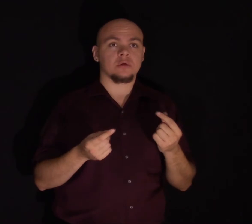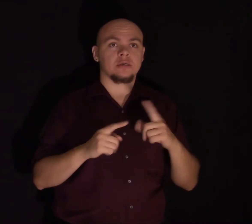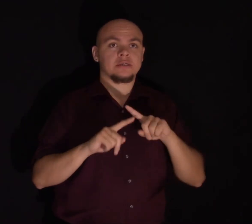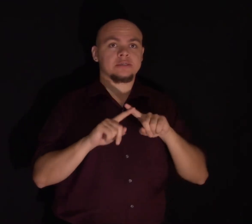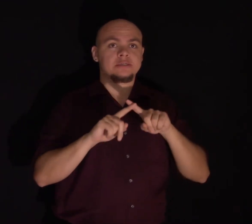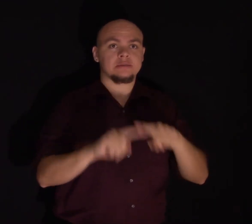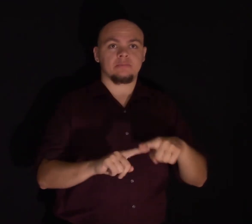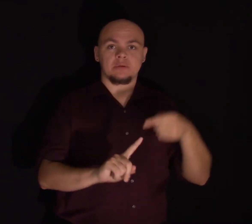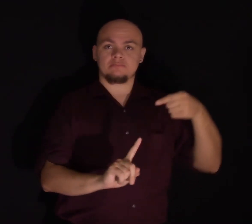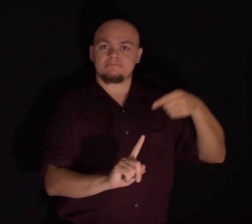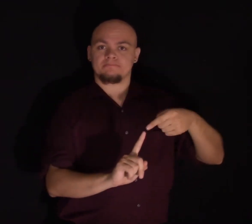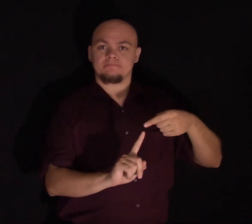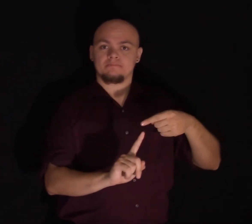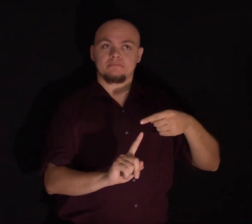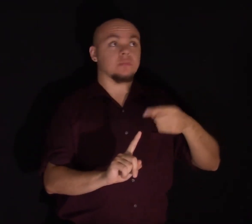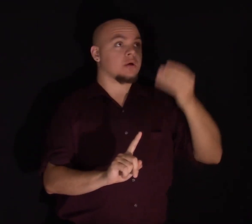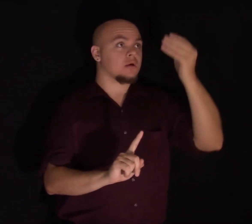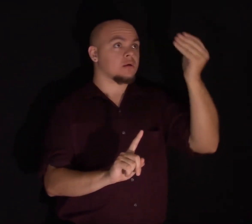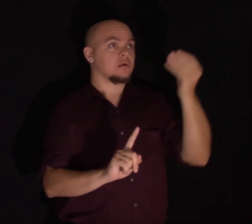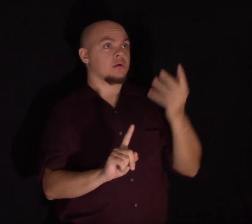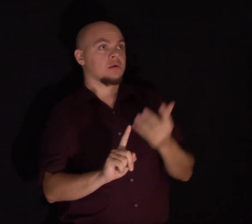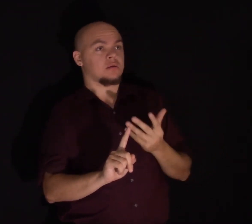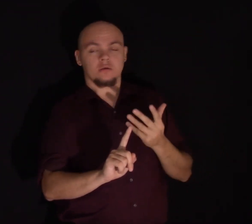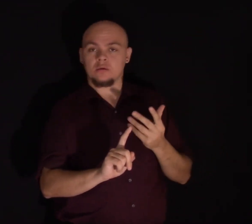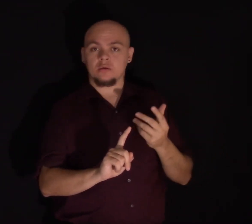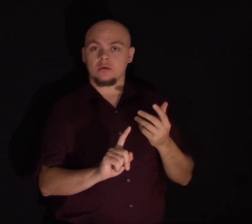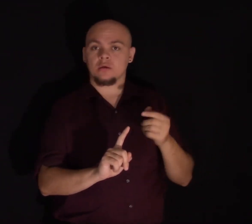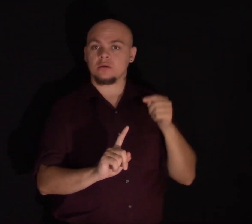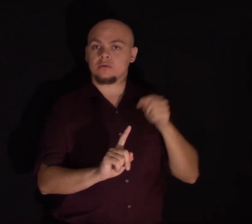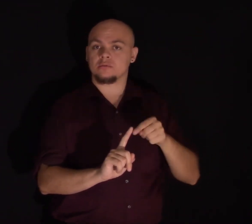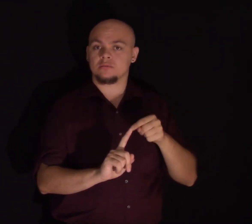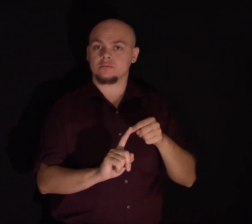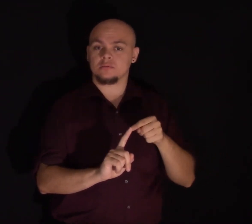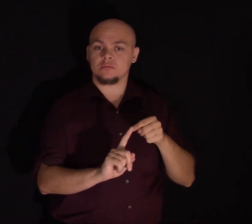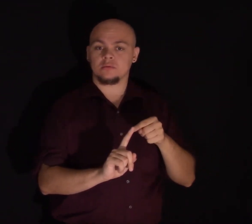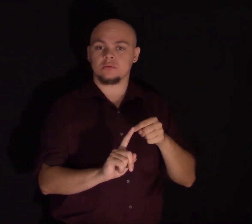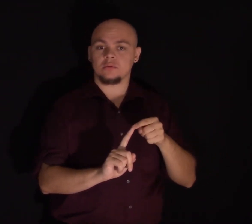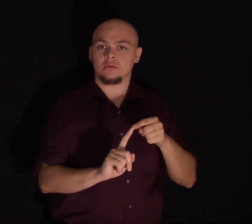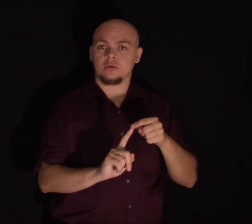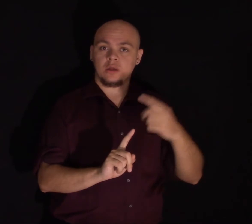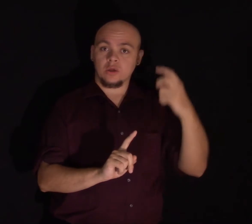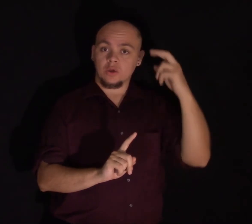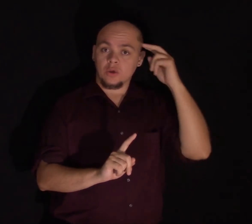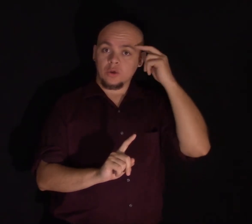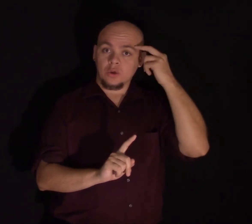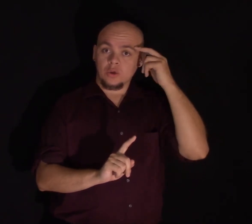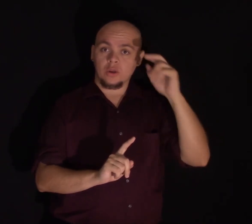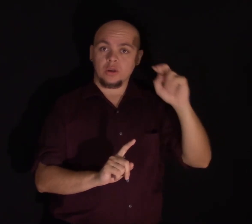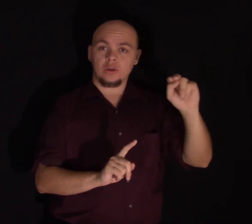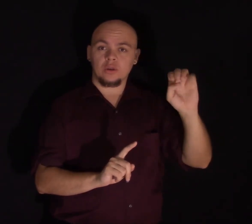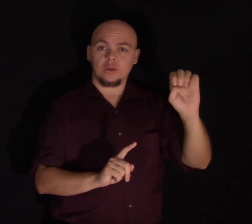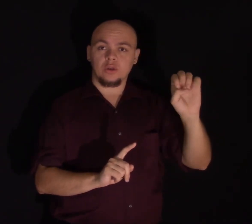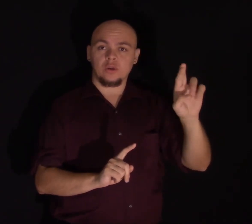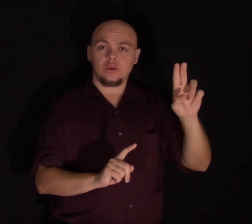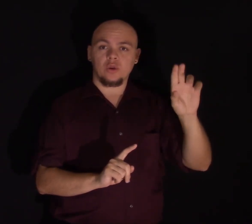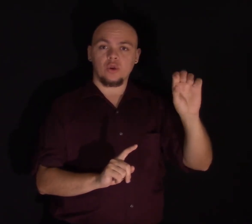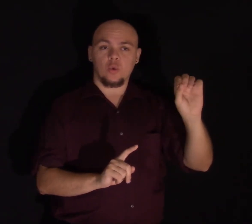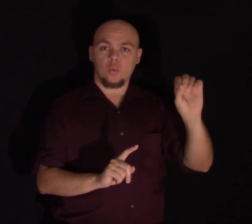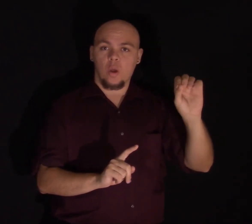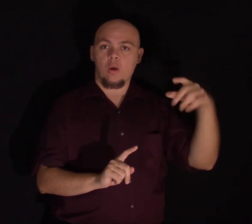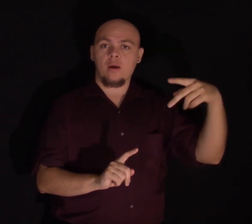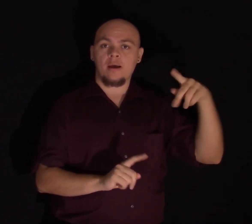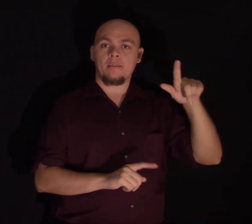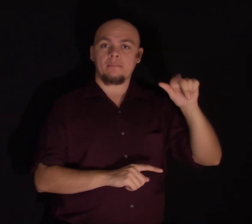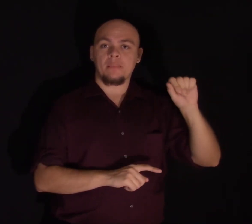critical insight in modern science, the insight concerning neuroplasticity. Our brains are